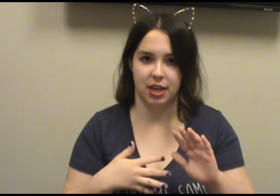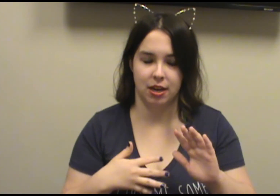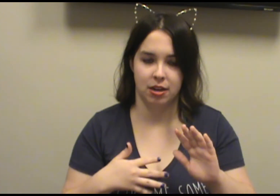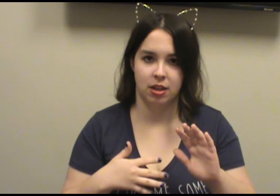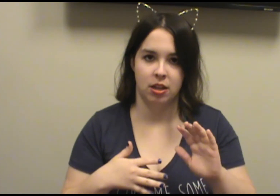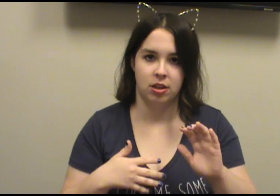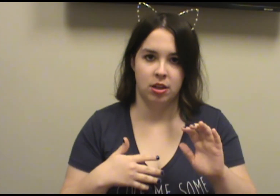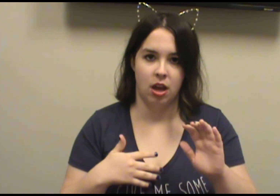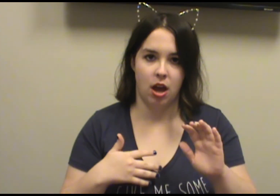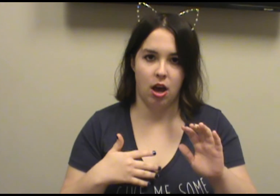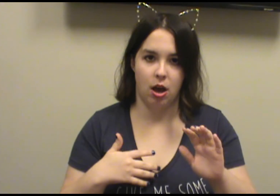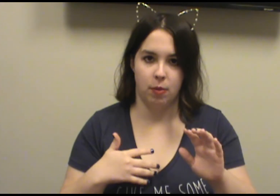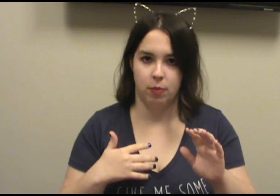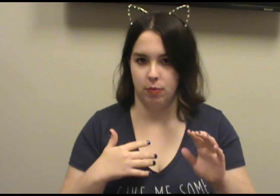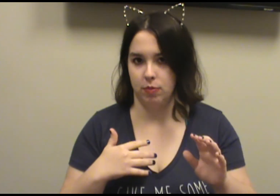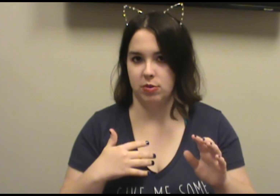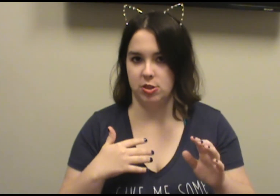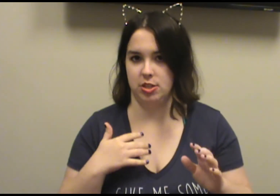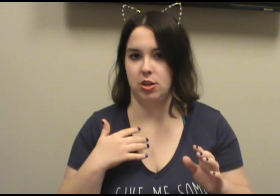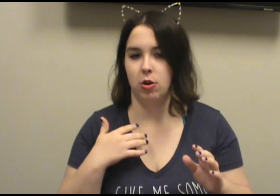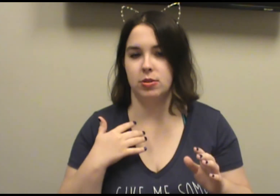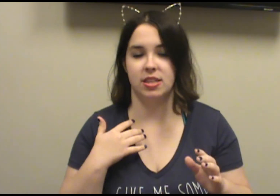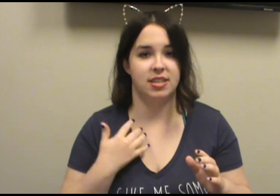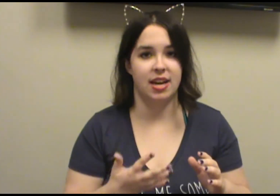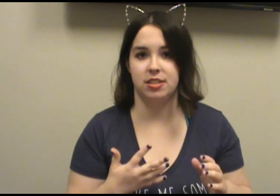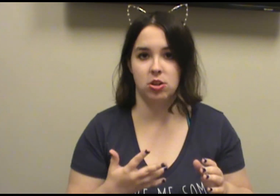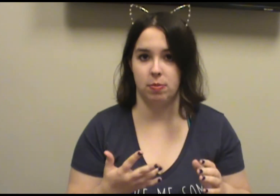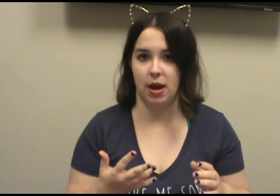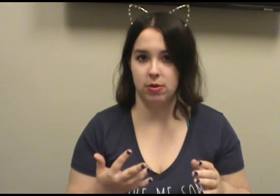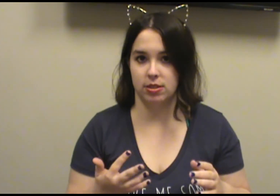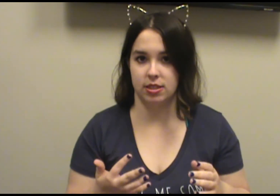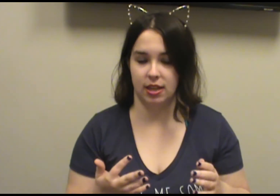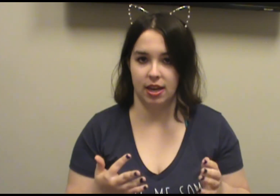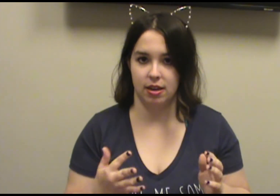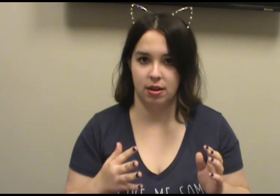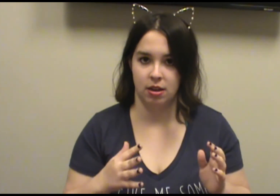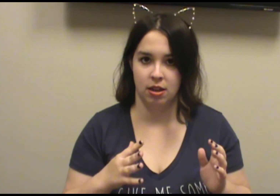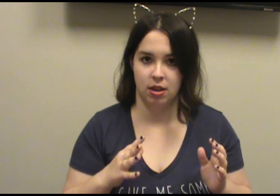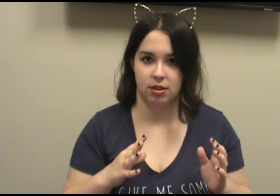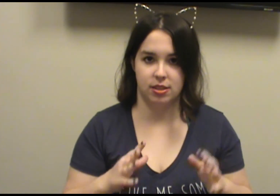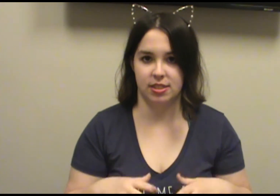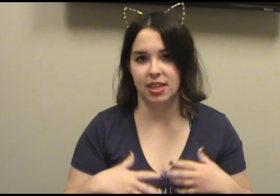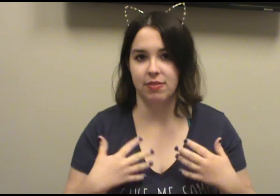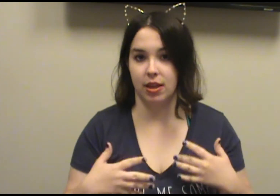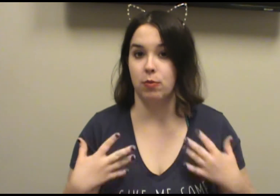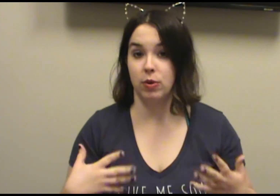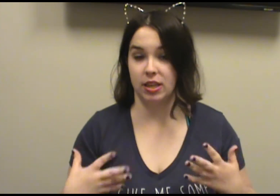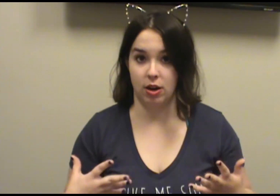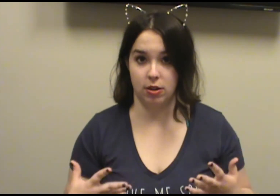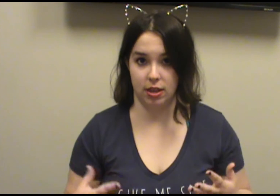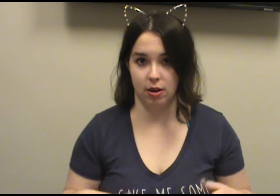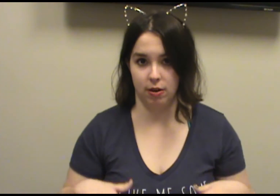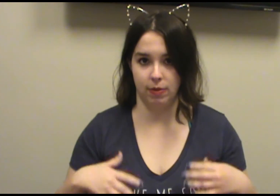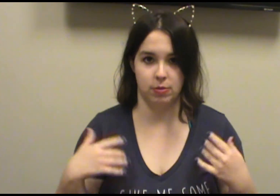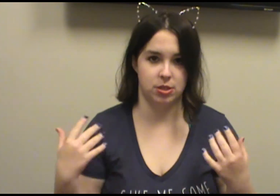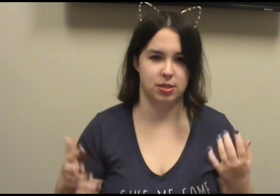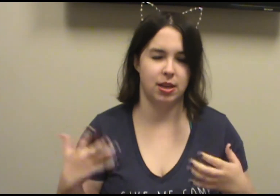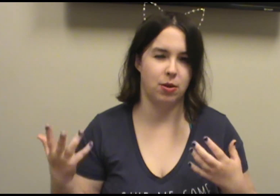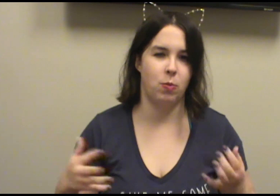just goes and tests her powers again to see if they really are there, if it was just like a